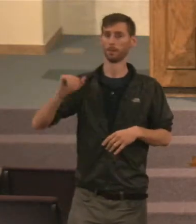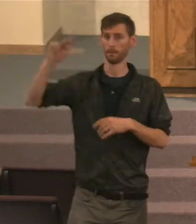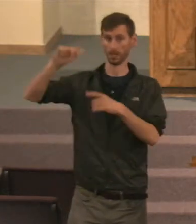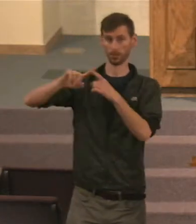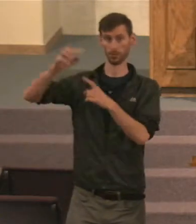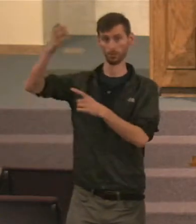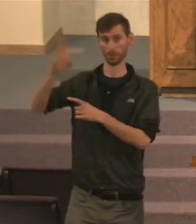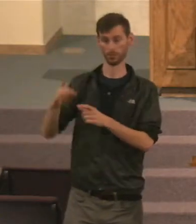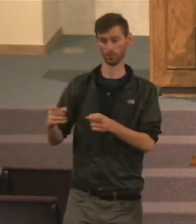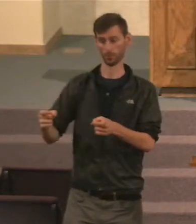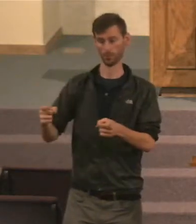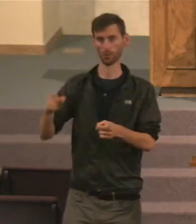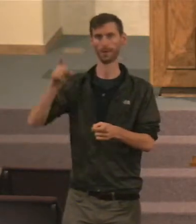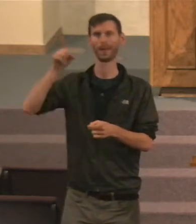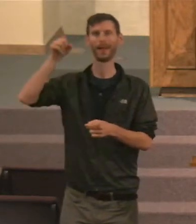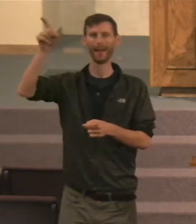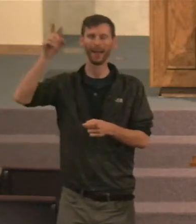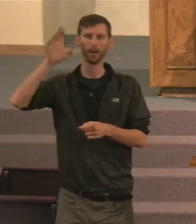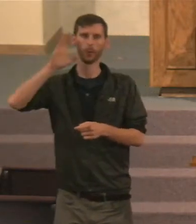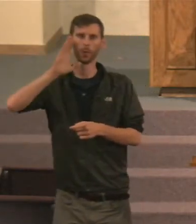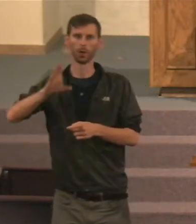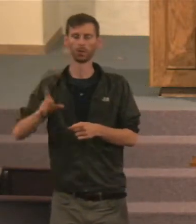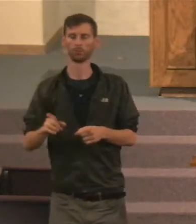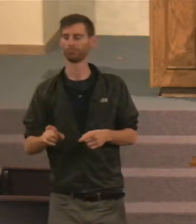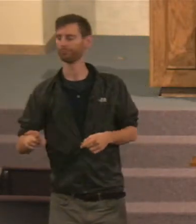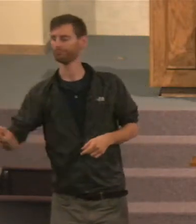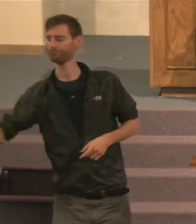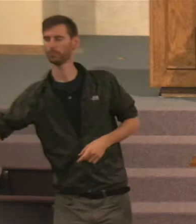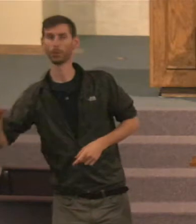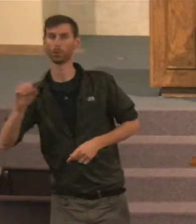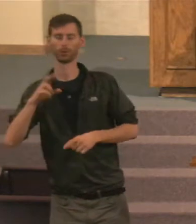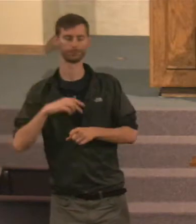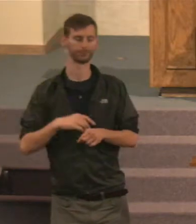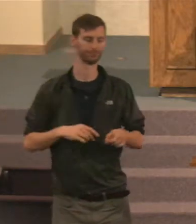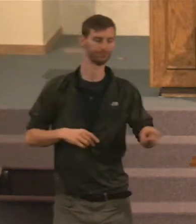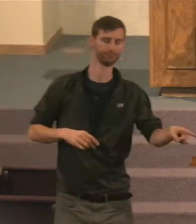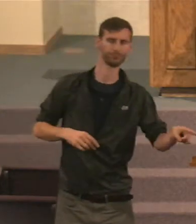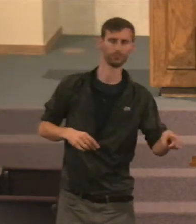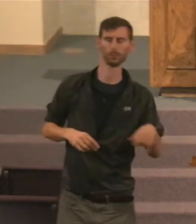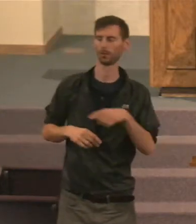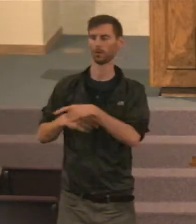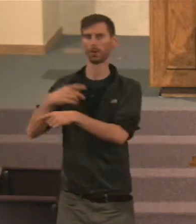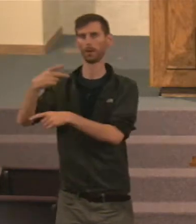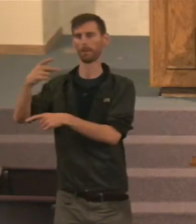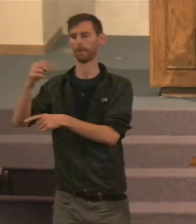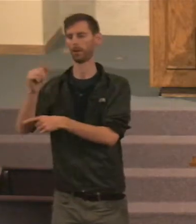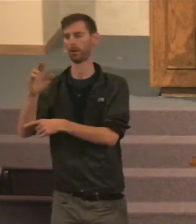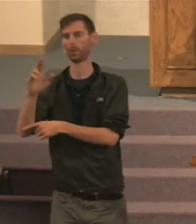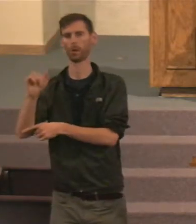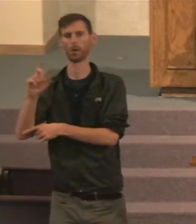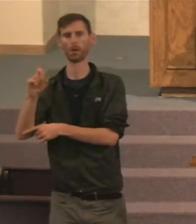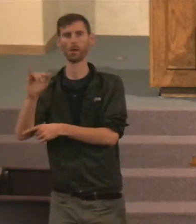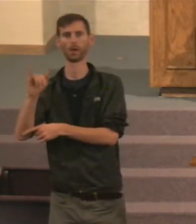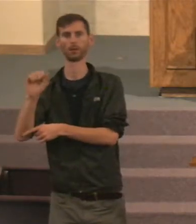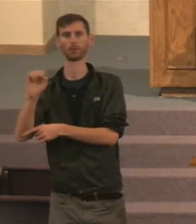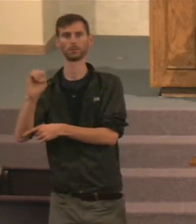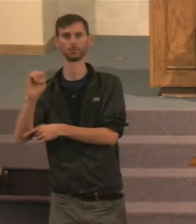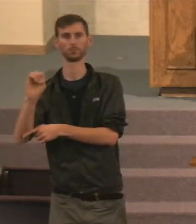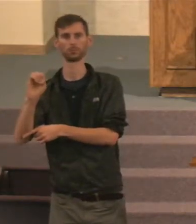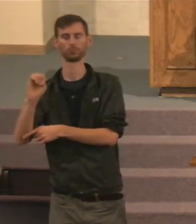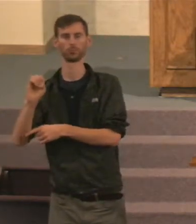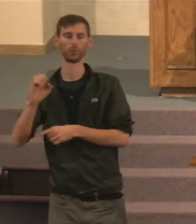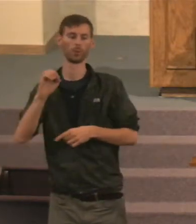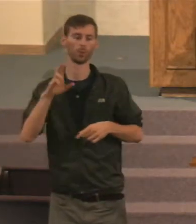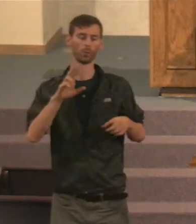He's going to put us in one of two places. Either in paradise, Or in Tartarus, A place of torment, To